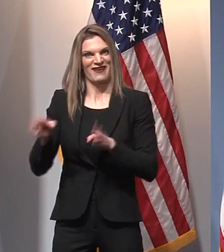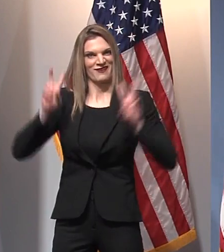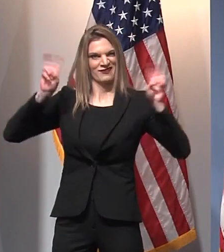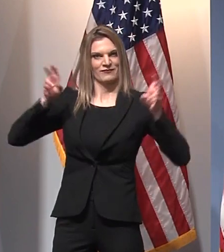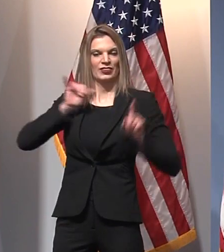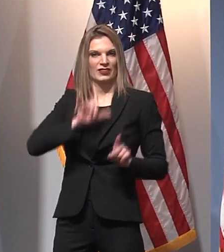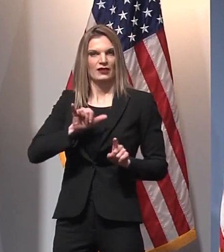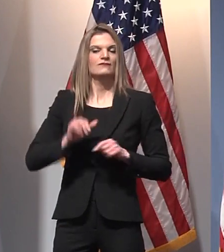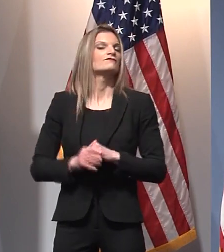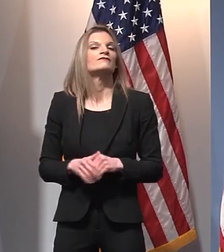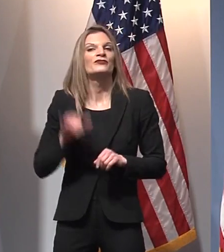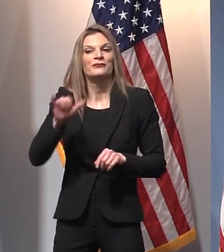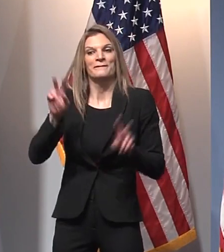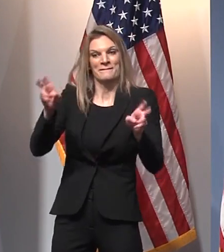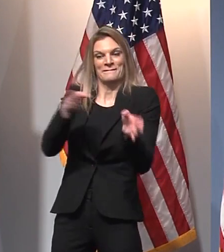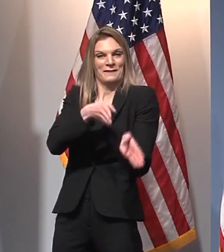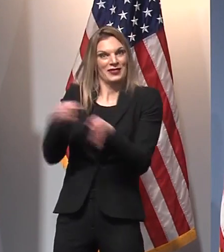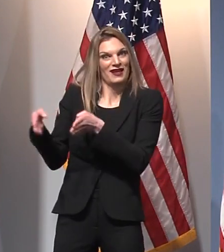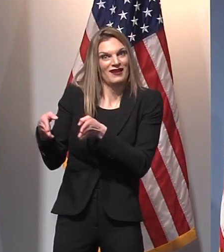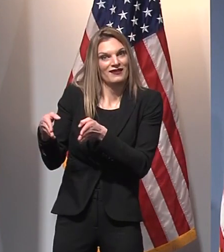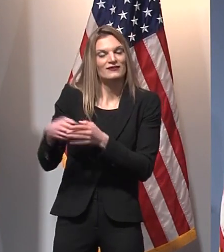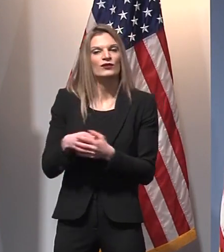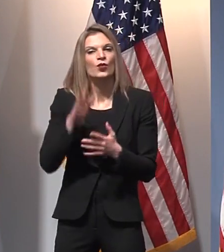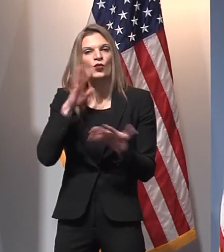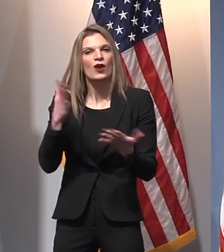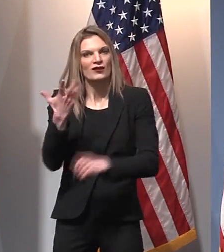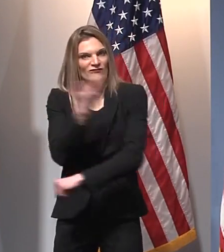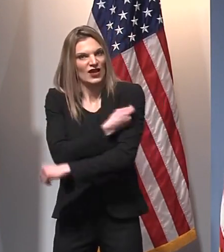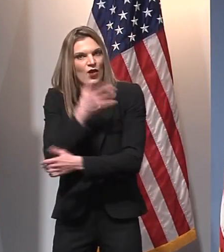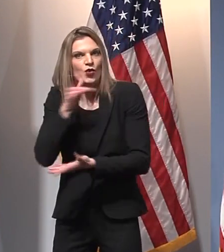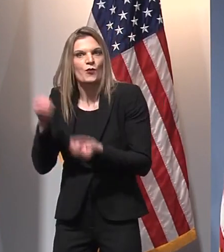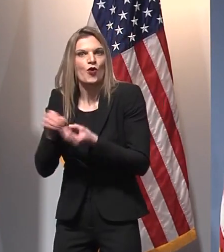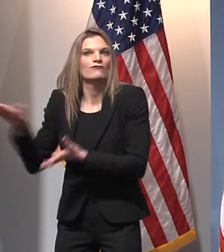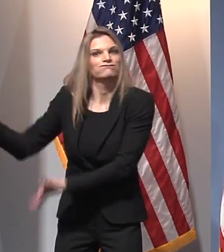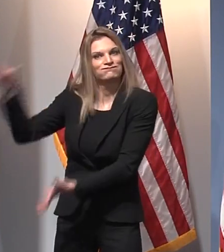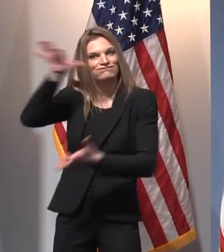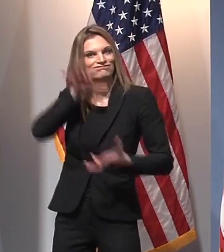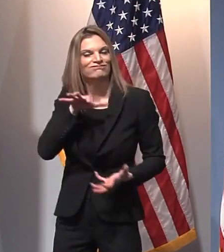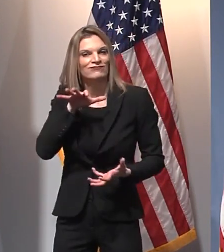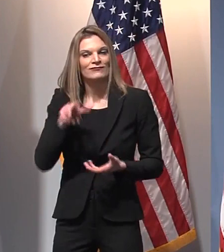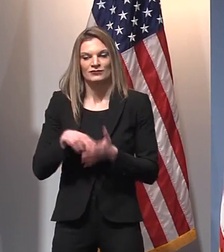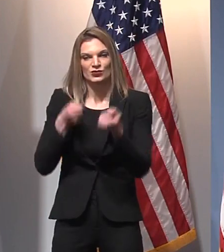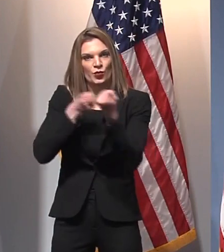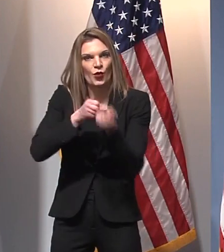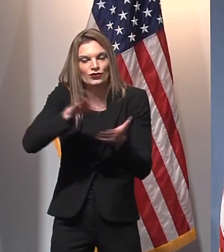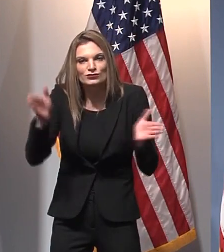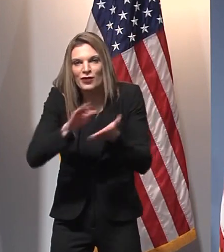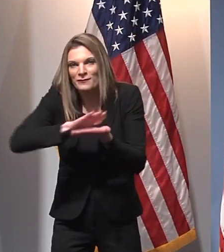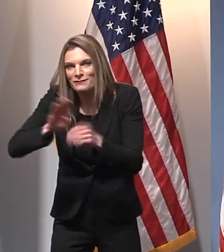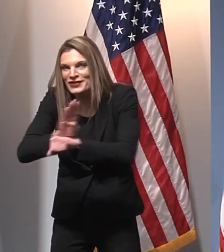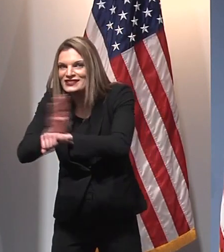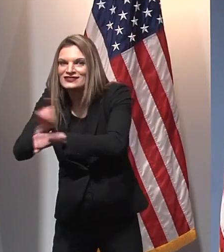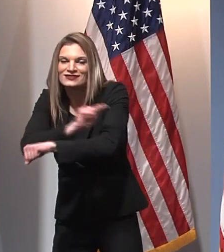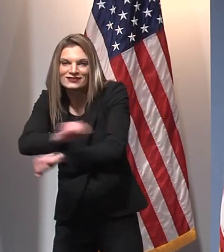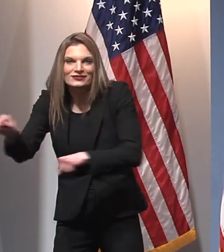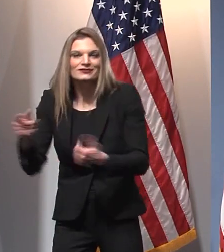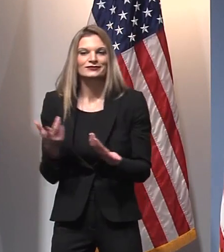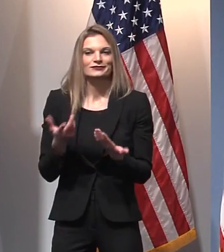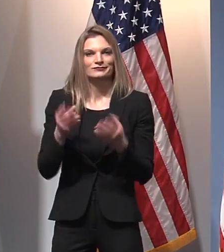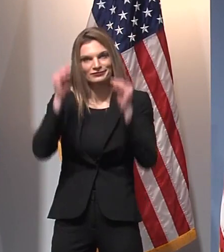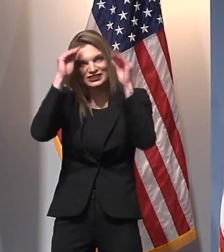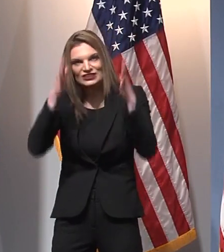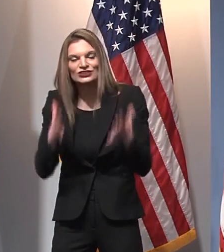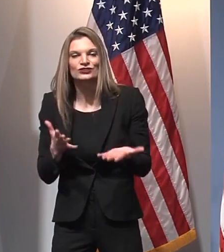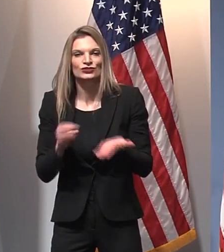ramp up vaccine distribution, support small businesses, get our students and educators back on